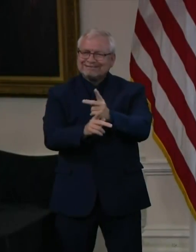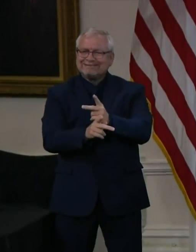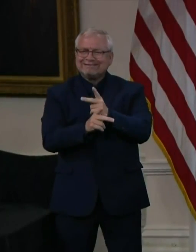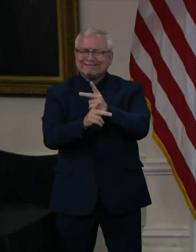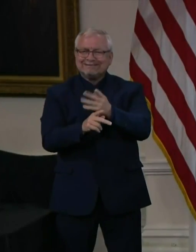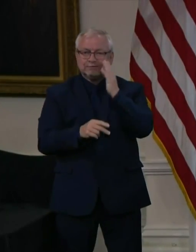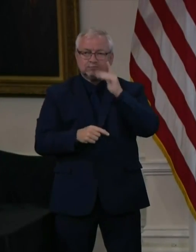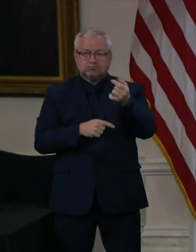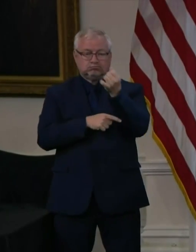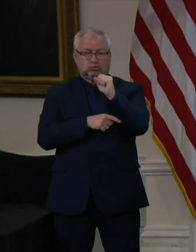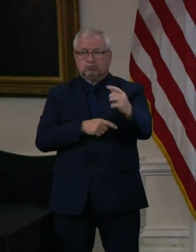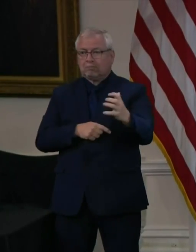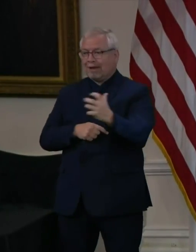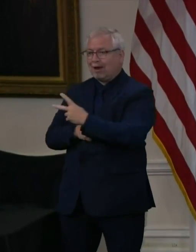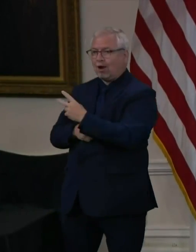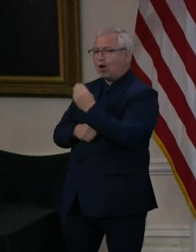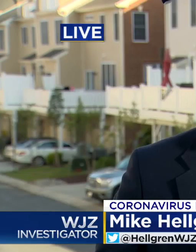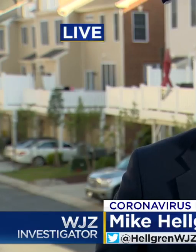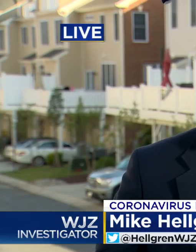UNTIL YOU GET THAT TEST.